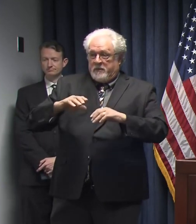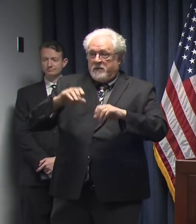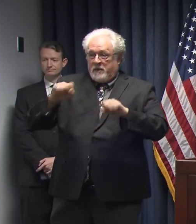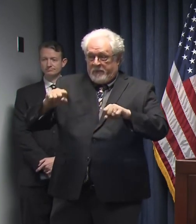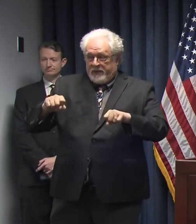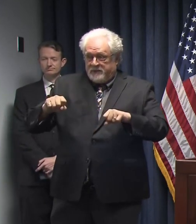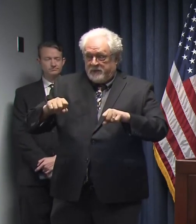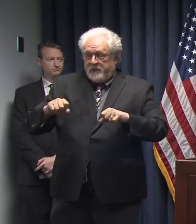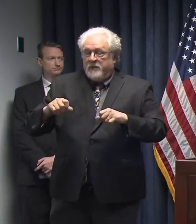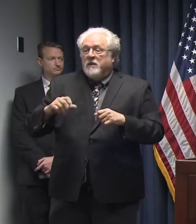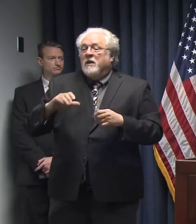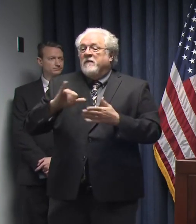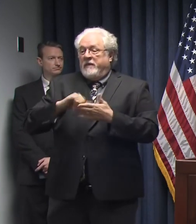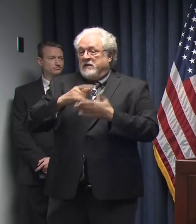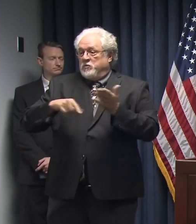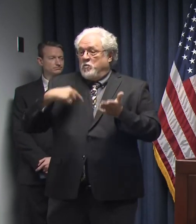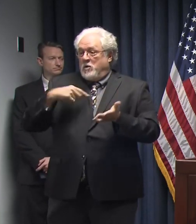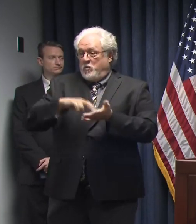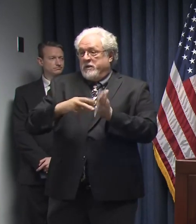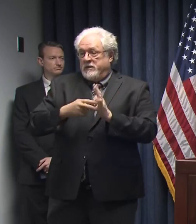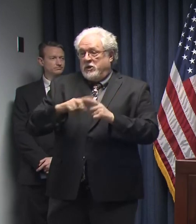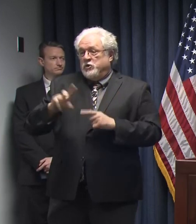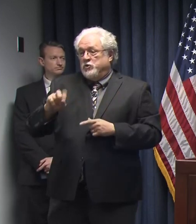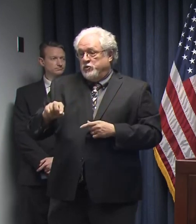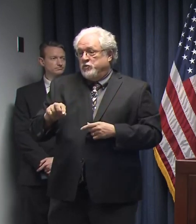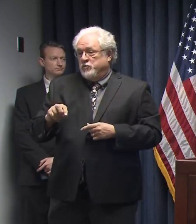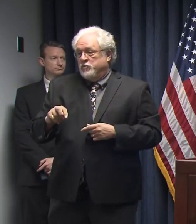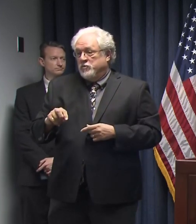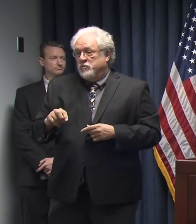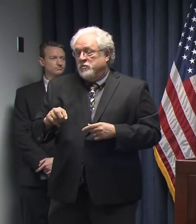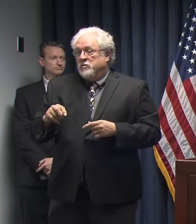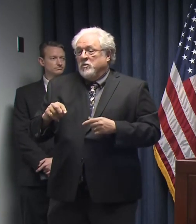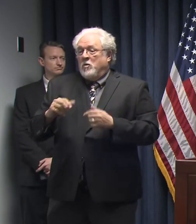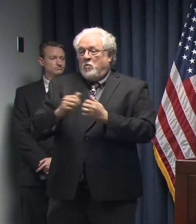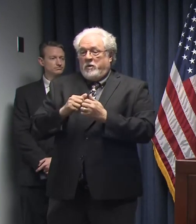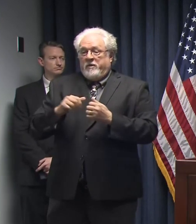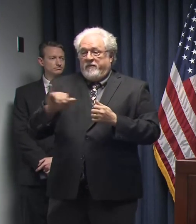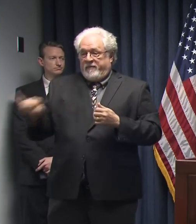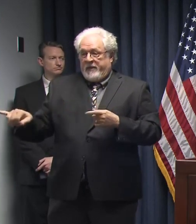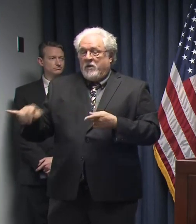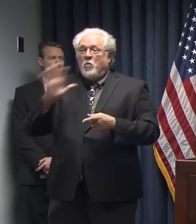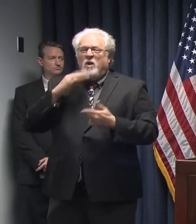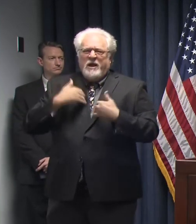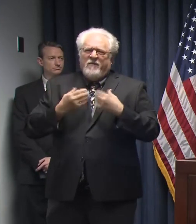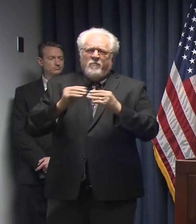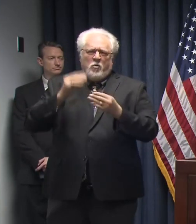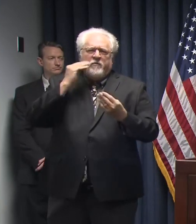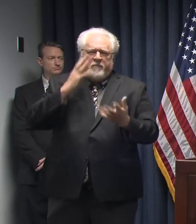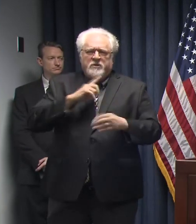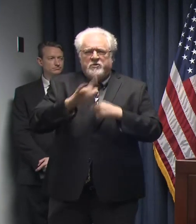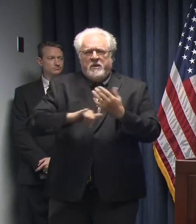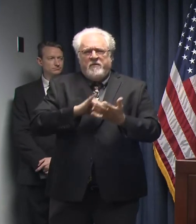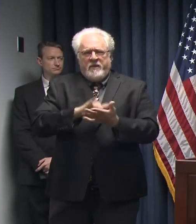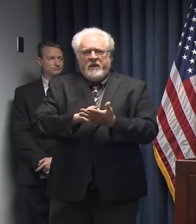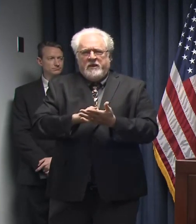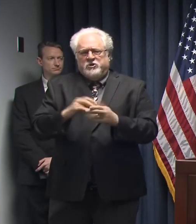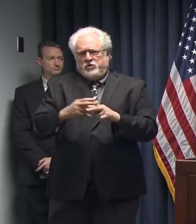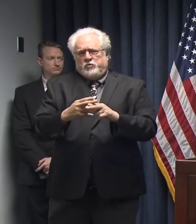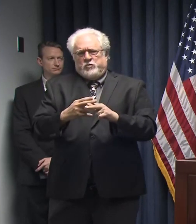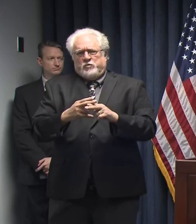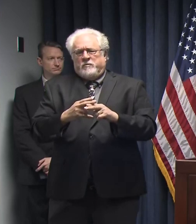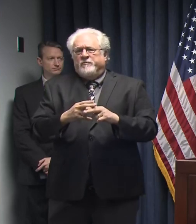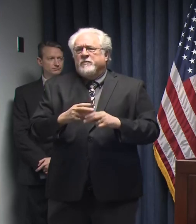what we're intending to do with the facility that we're setting up. We're going to have more information about this soon.